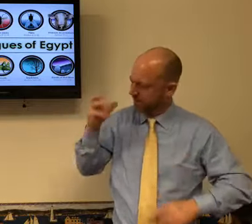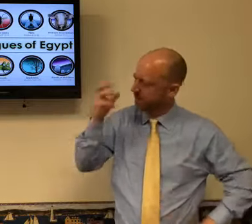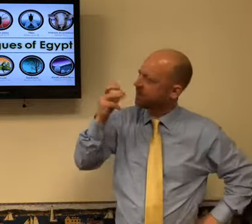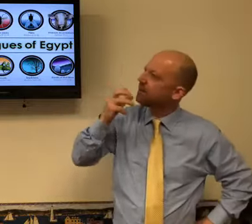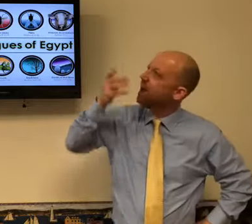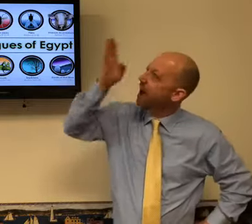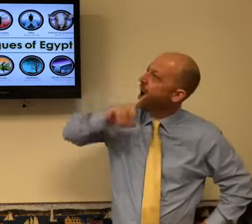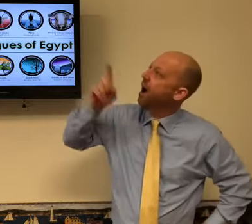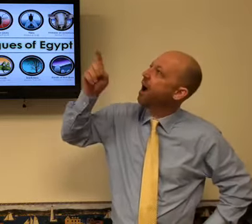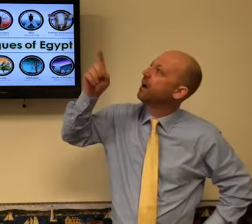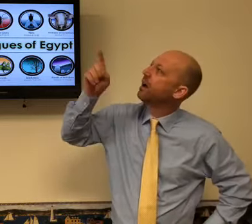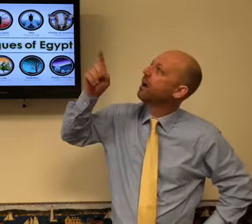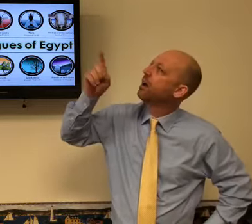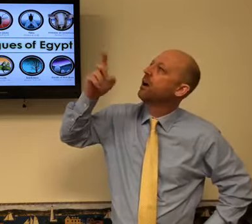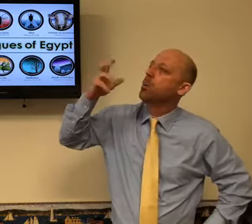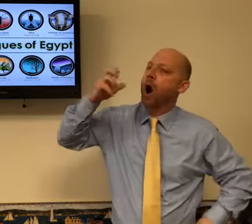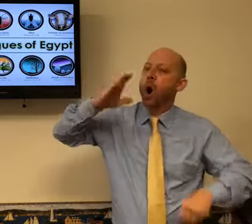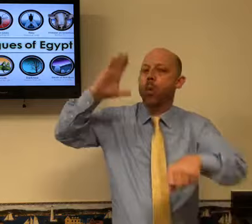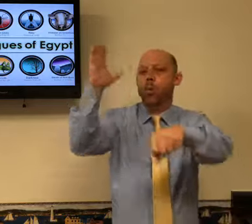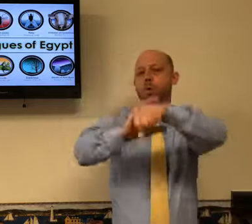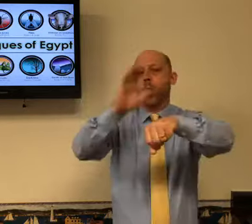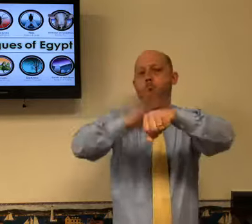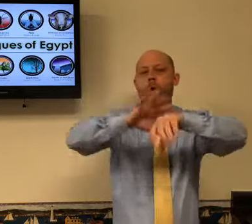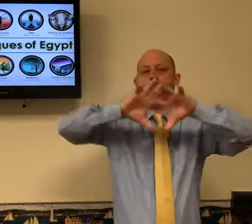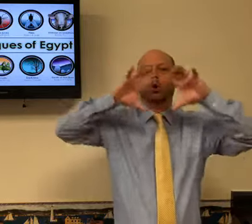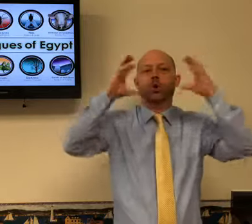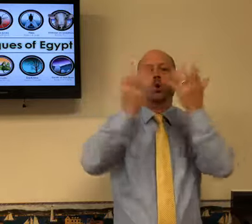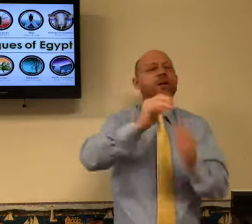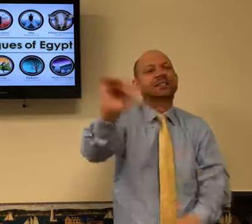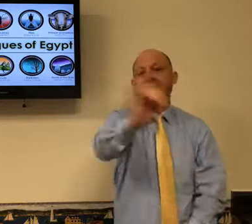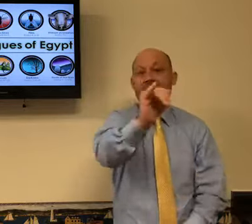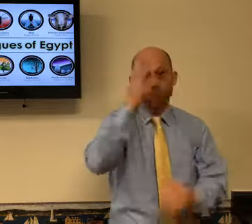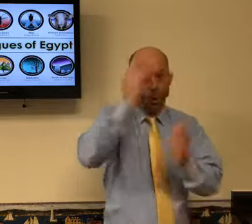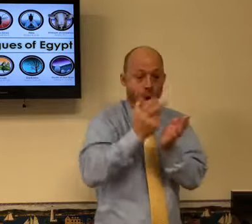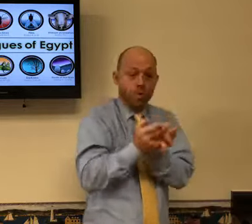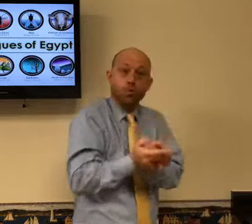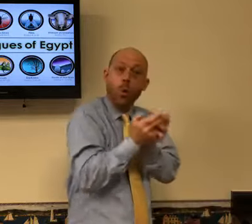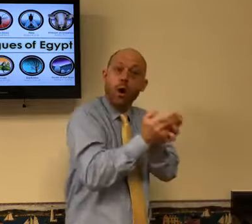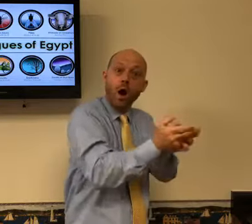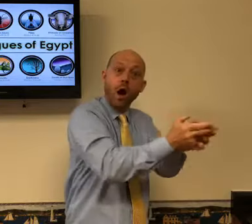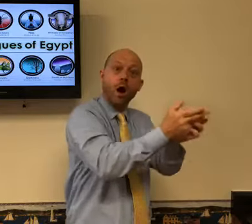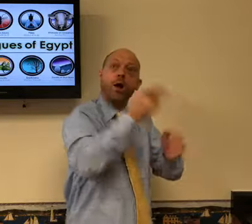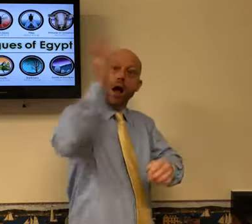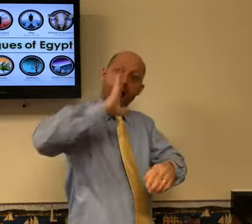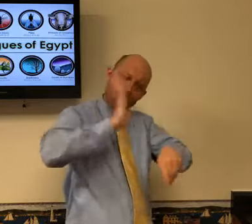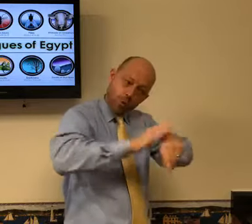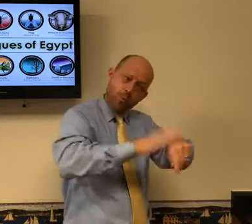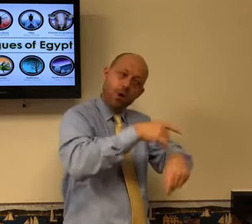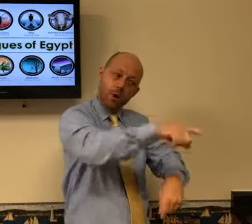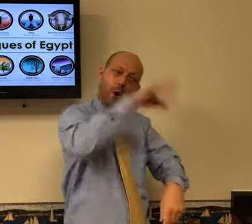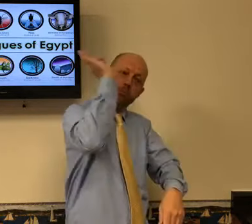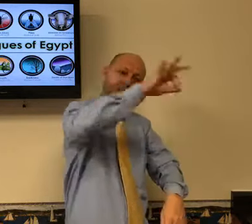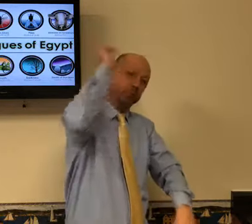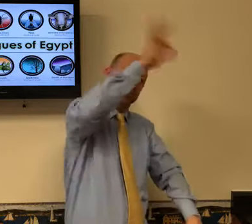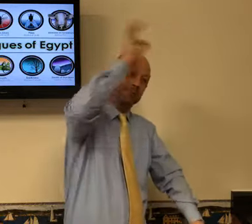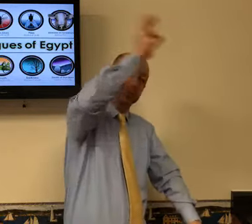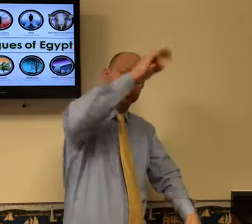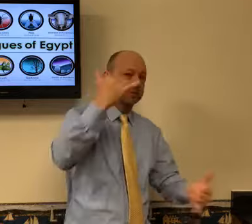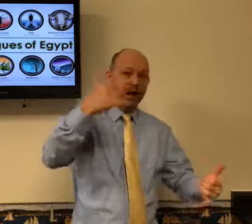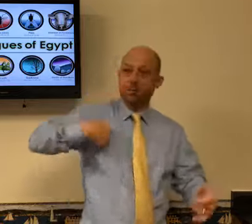And all these things just crossed my mind. And I'm thinking, God, wow, you're giving us a warning. Just like Noah in the days of Noah, where